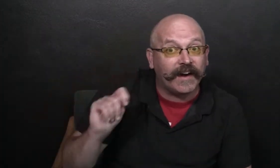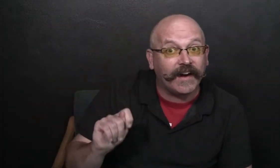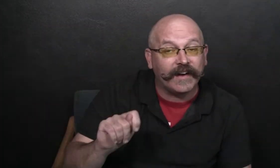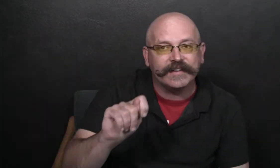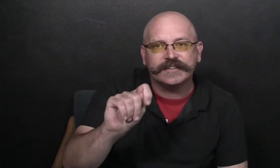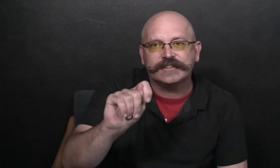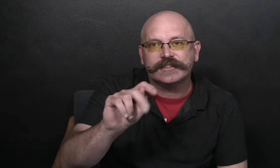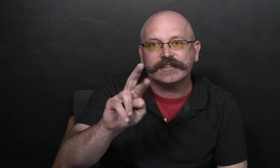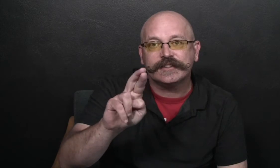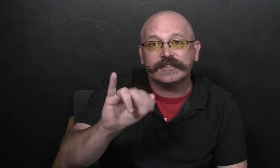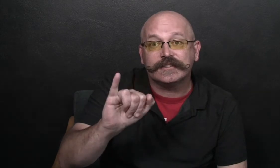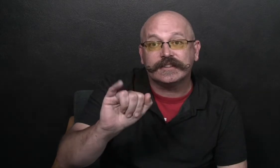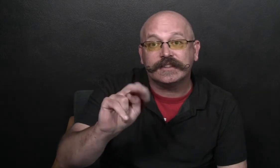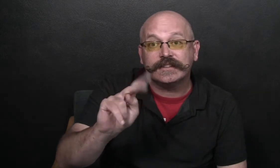This is Trinka.